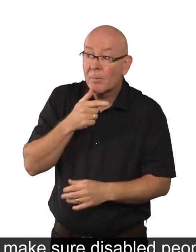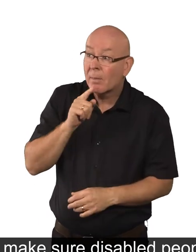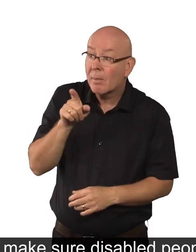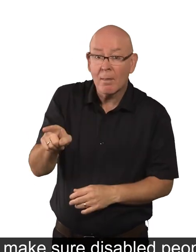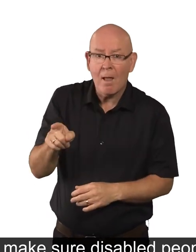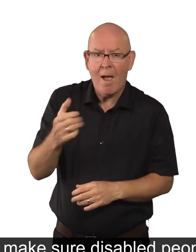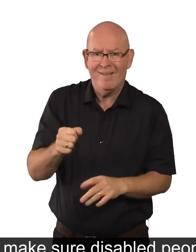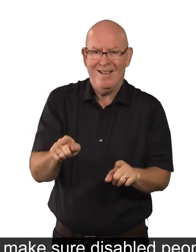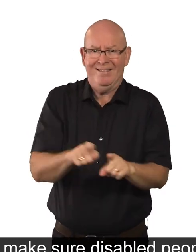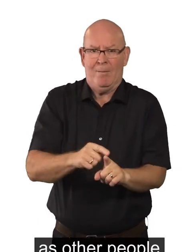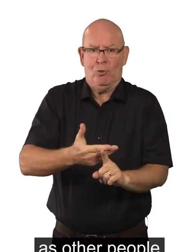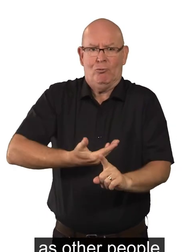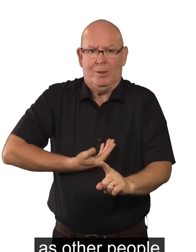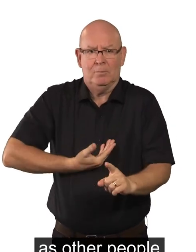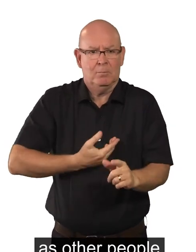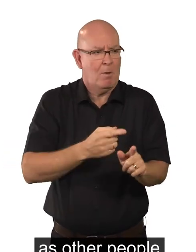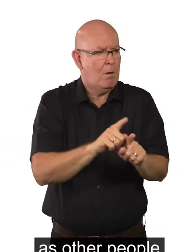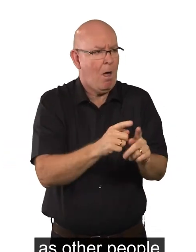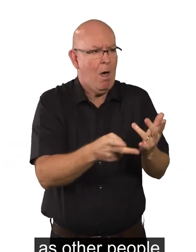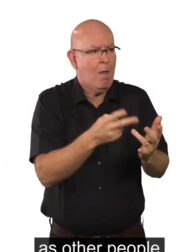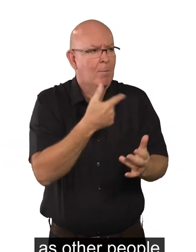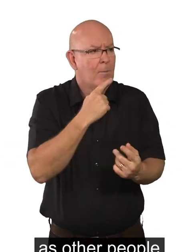have the same rights as other people in their country.